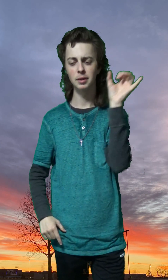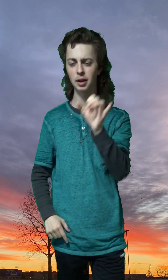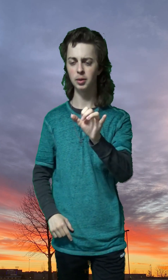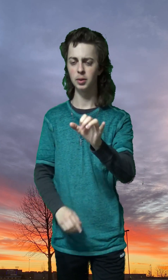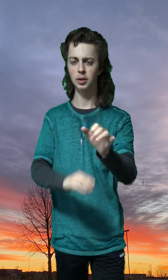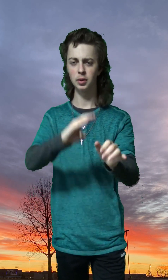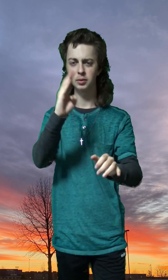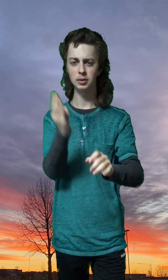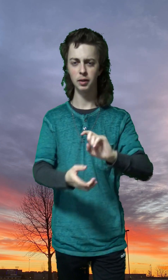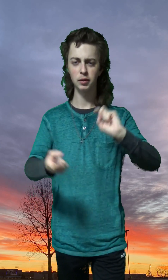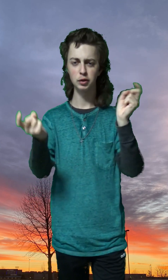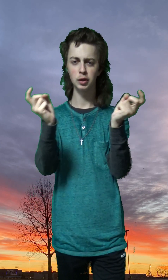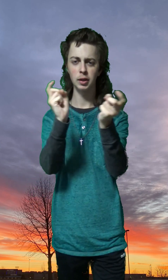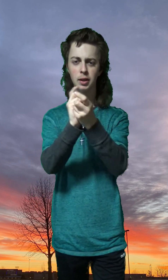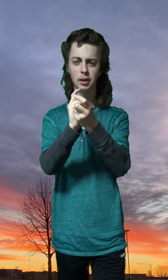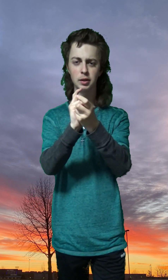that will never change